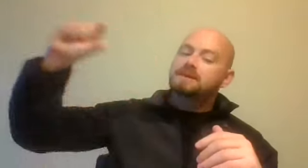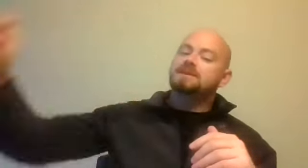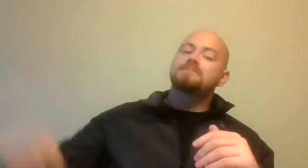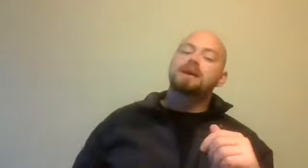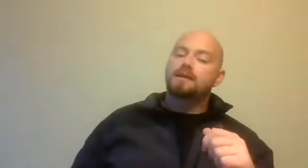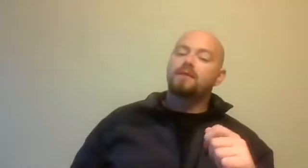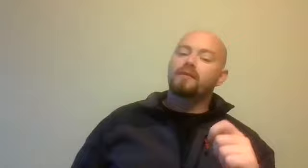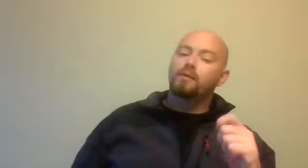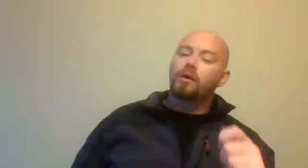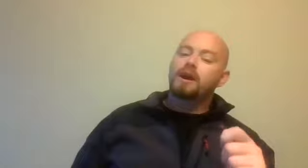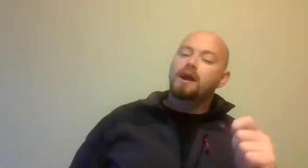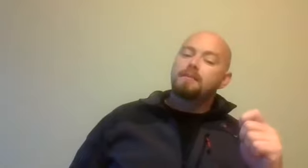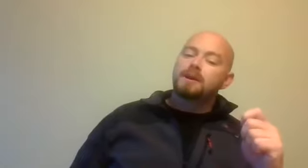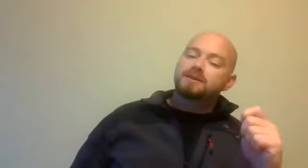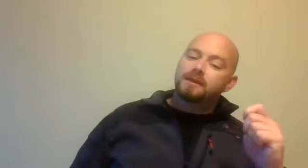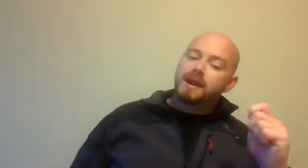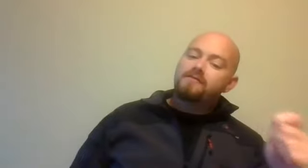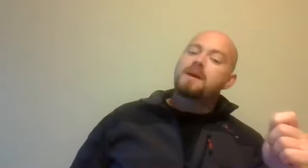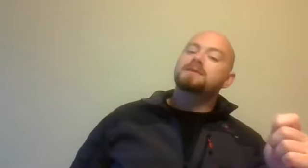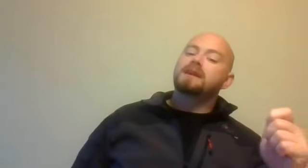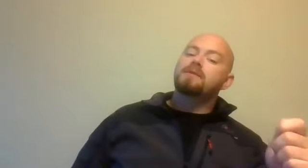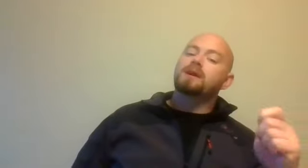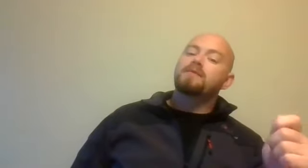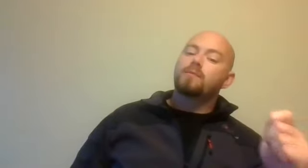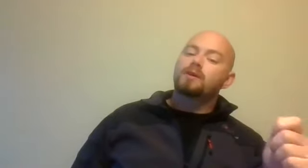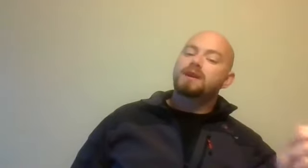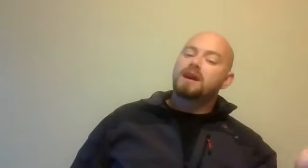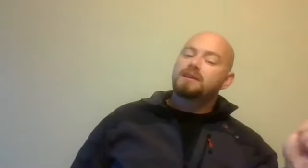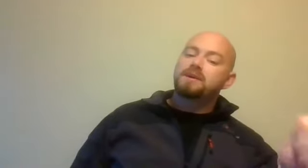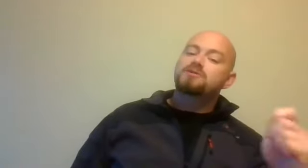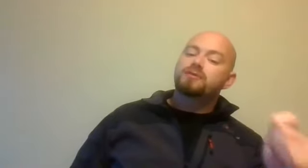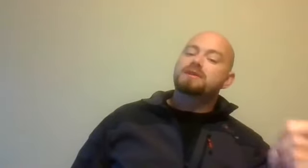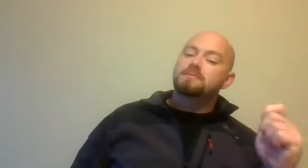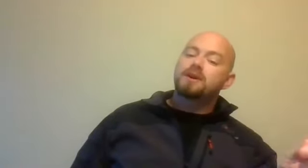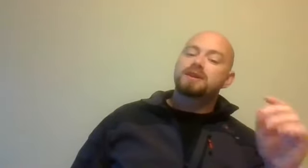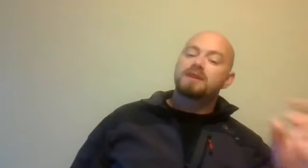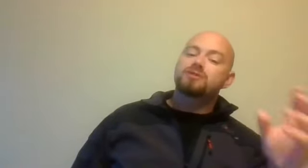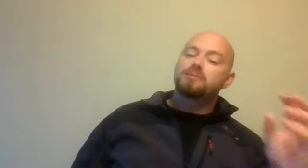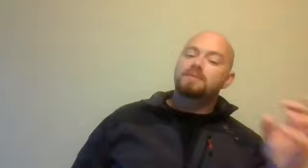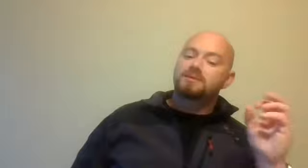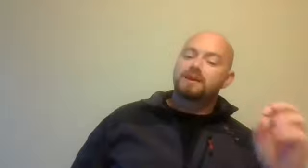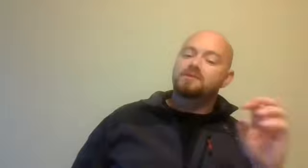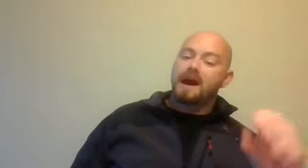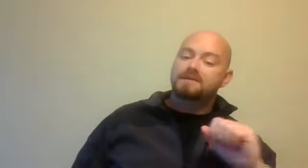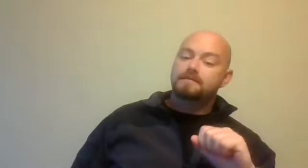decision making involved there. Why? Because the information that they were given was the biggest risk is a person entering the premises without a mask.